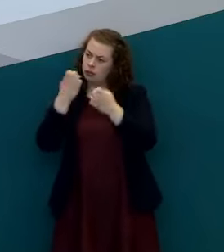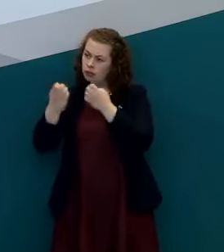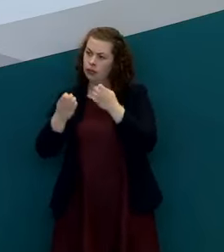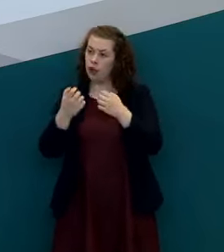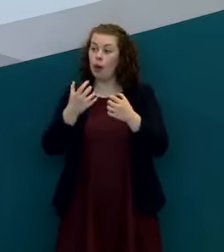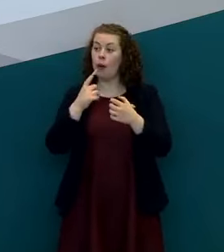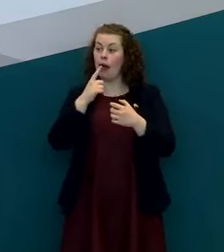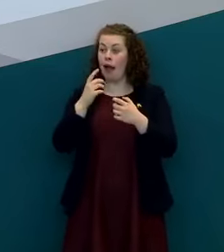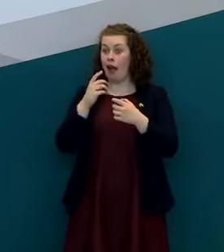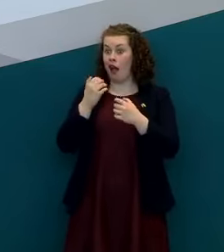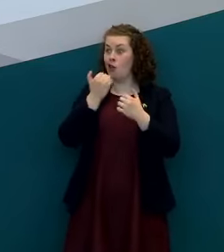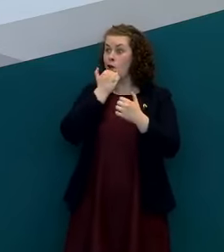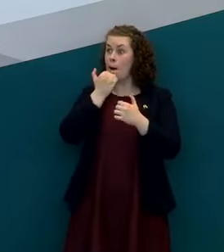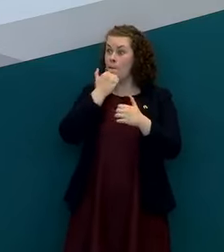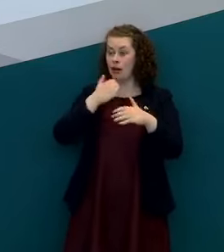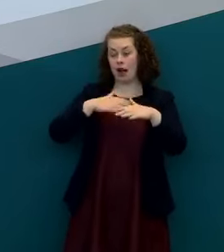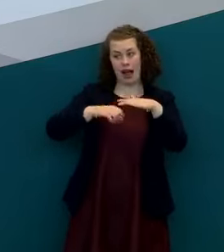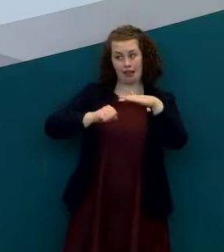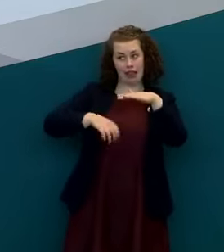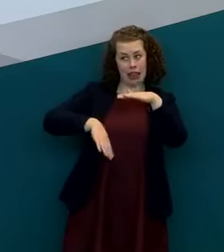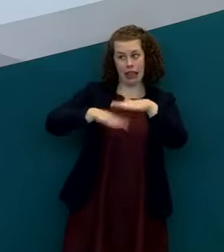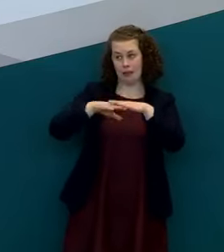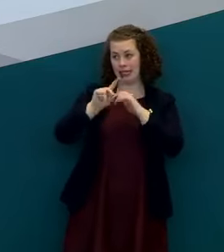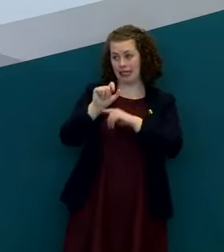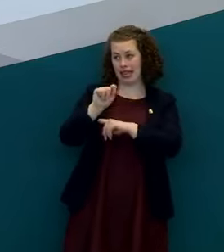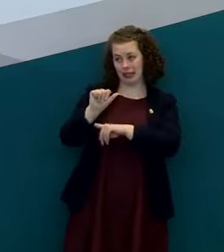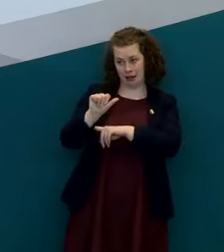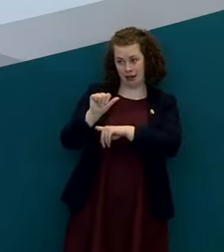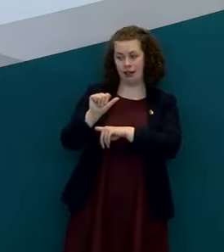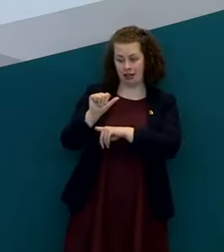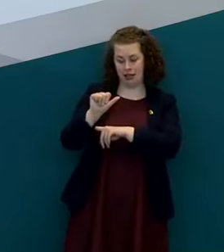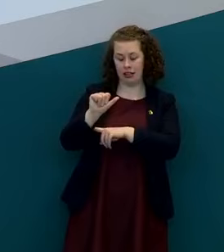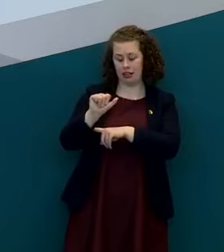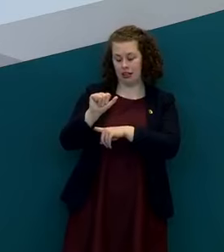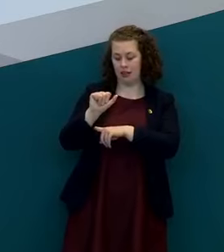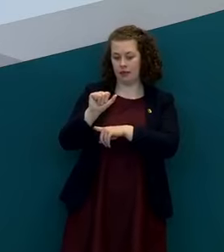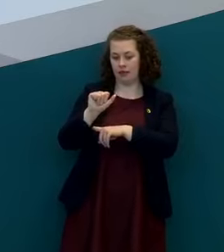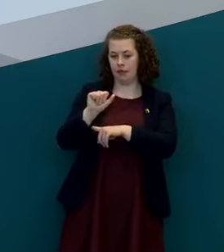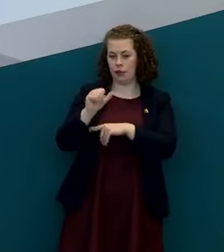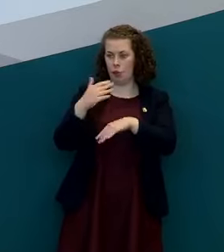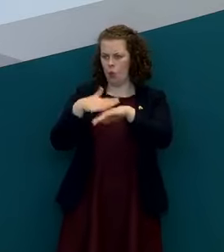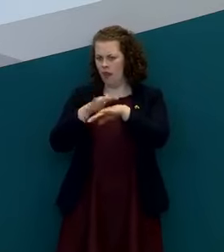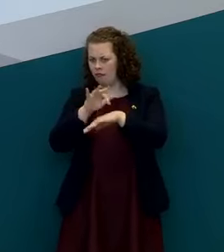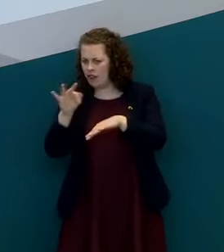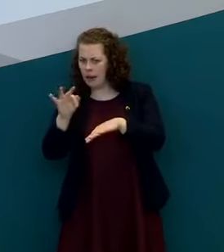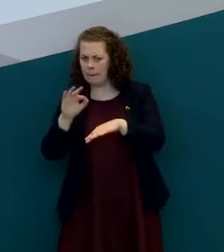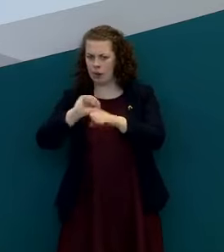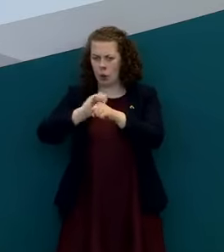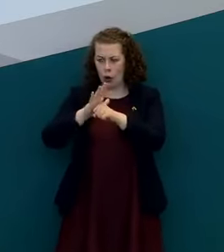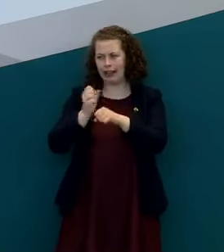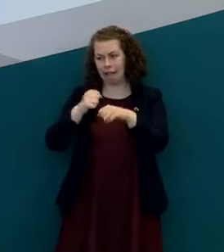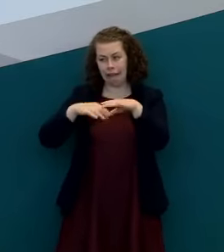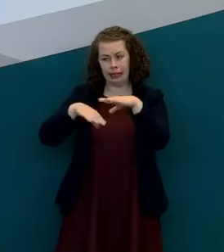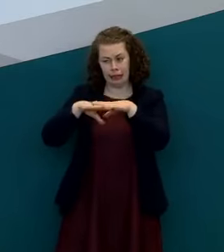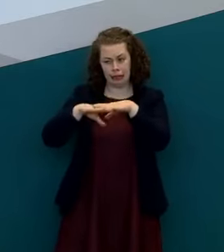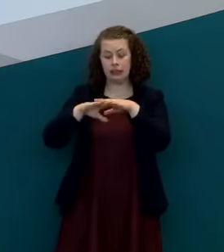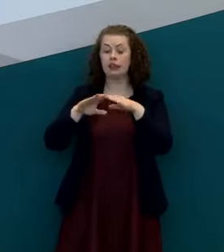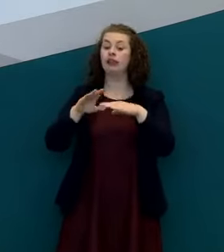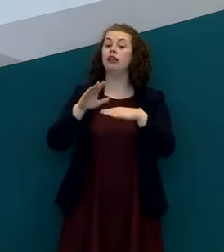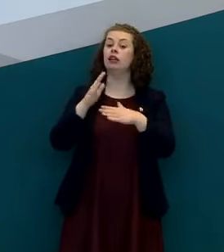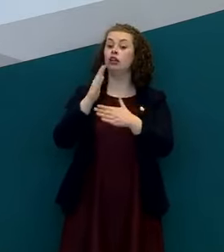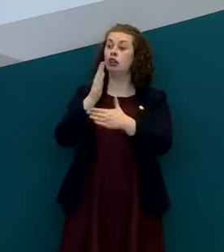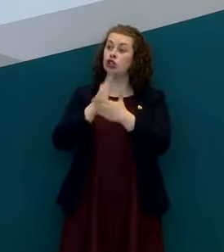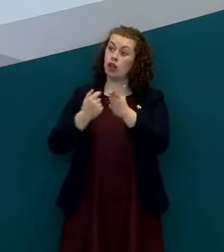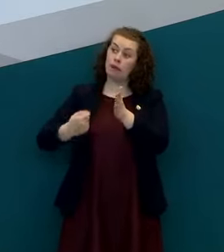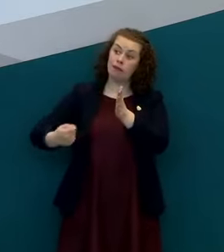put it that way from each of the contacts so that we can have an ongoing understanding of the behavior and the source of contacts and and so on um and some of the